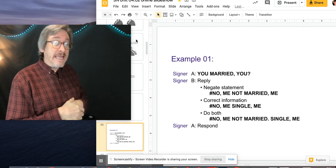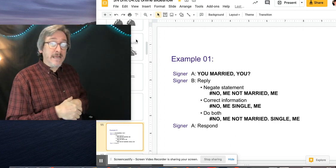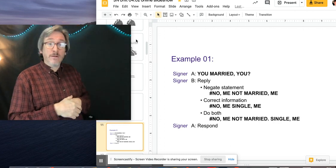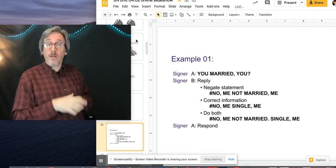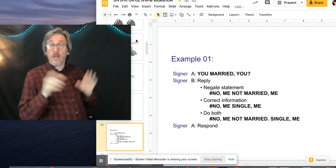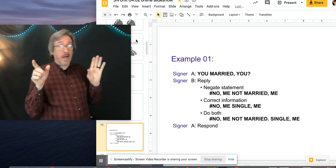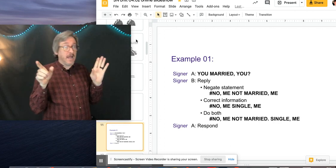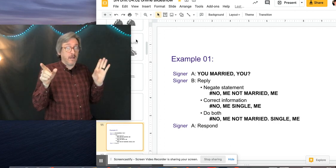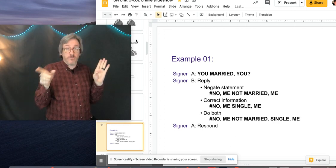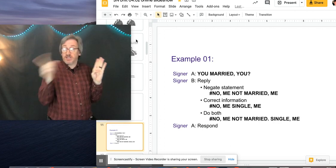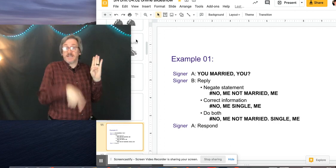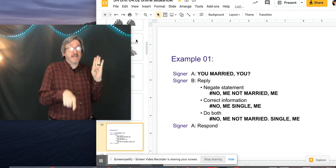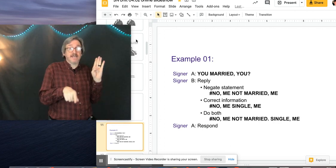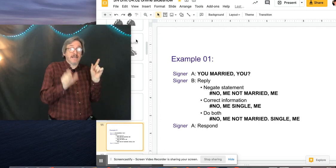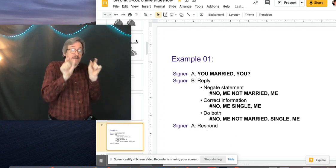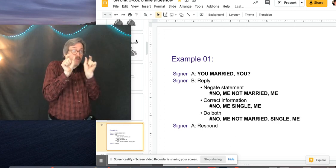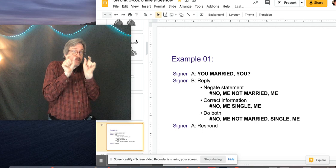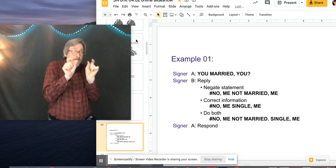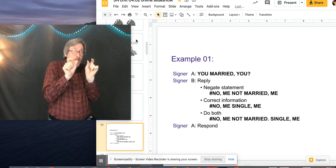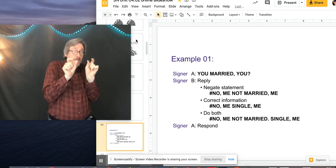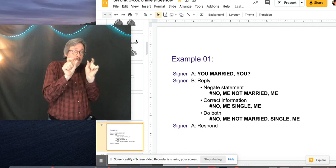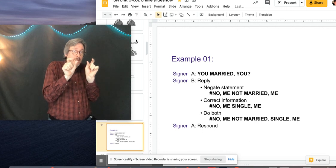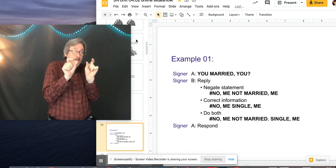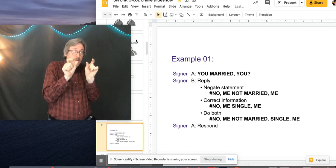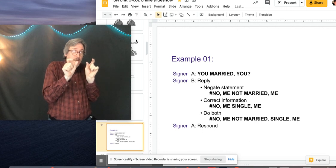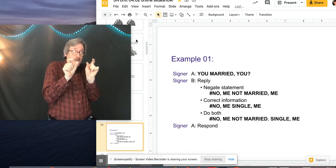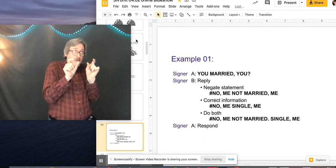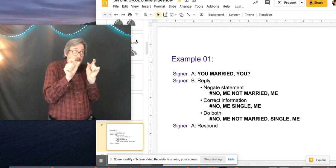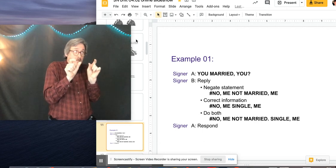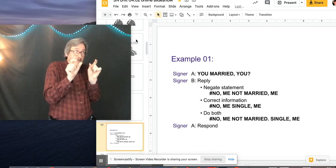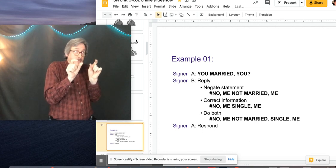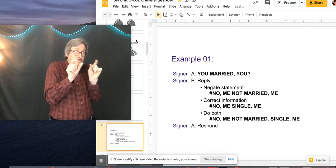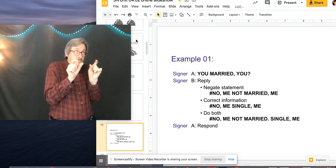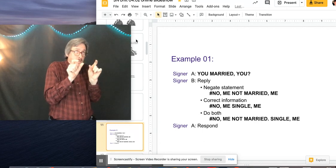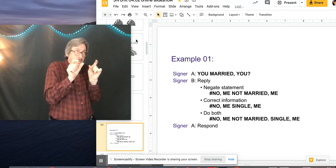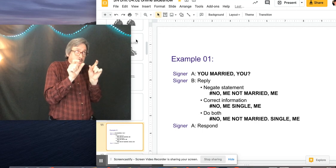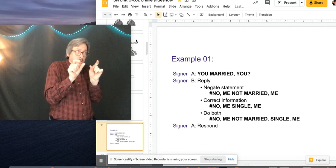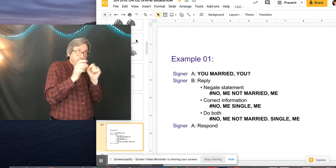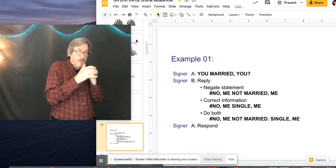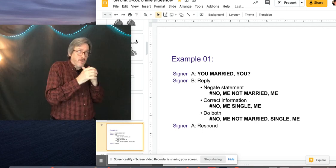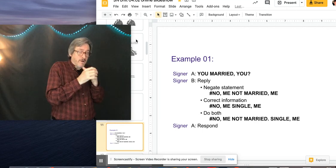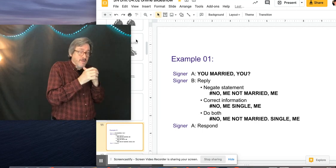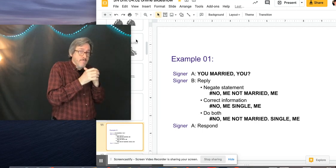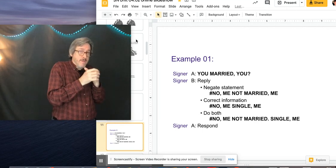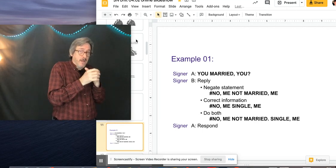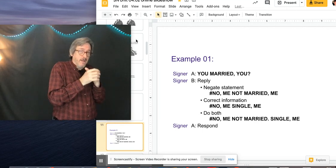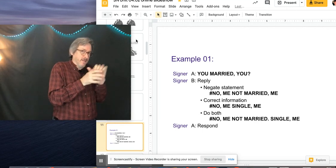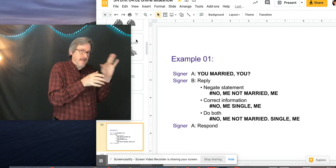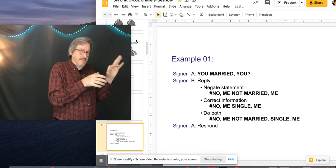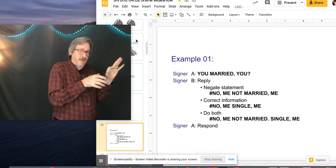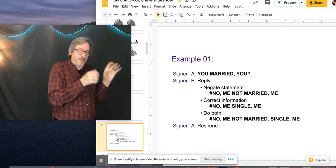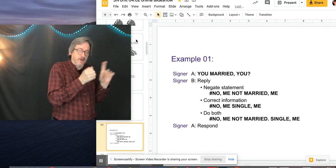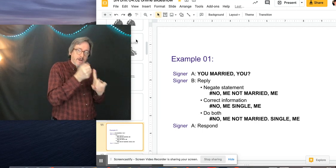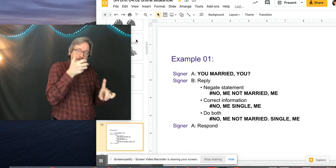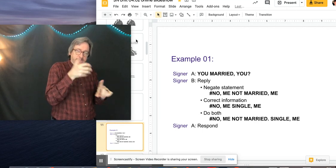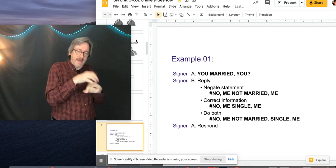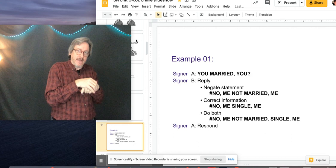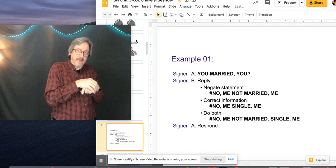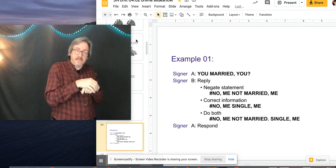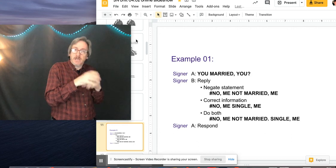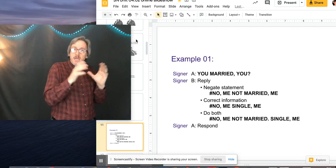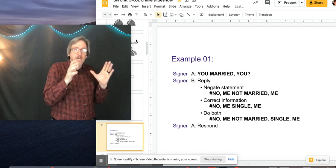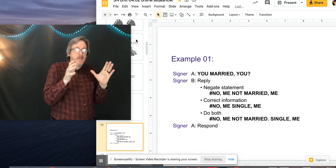And again, just like I said at that moment, I think right in the middle of the last chapter about